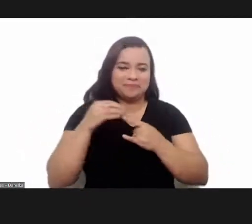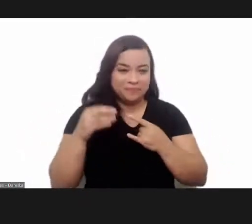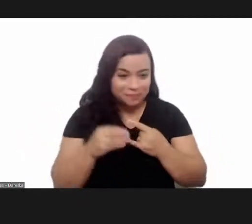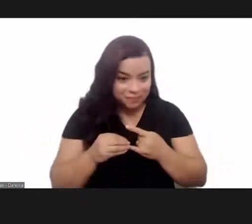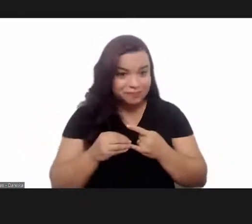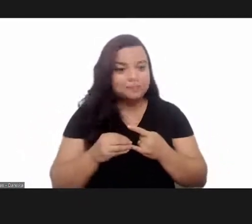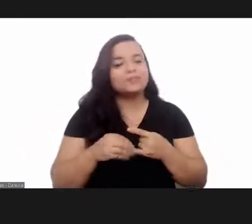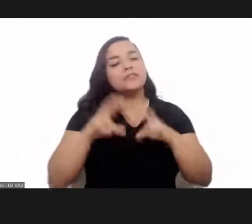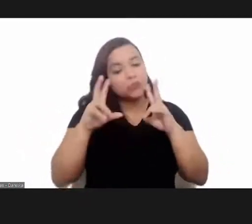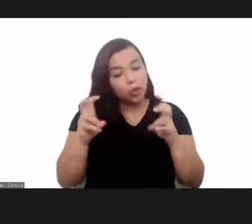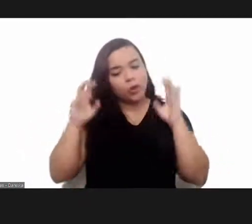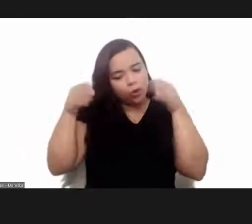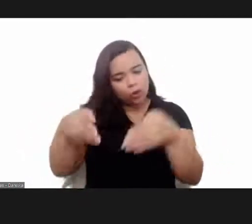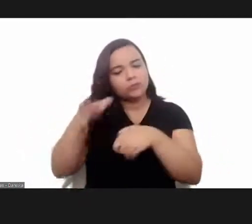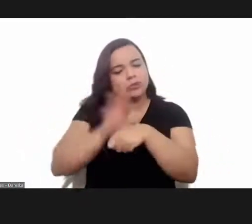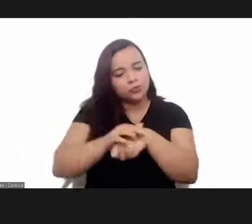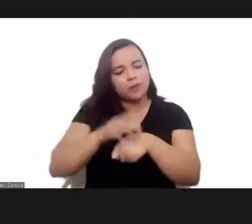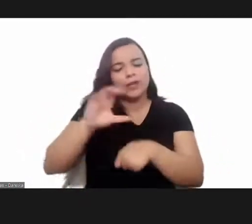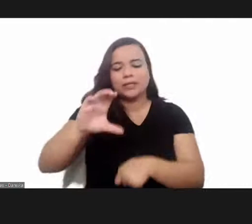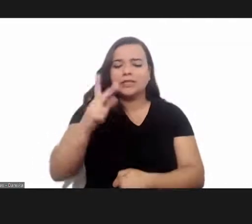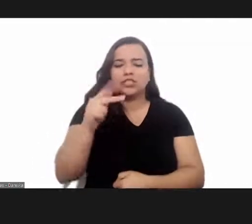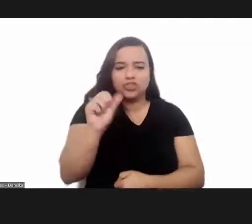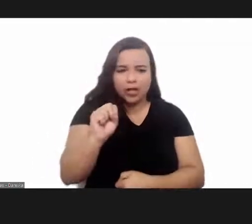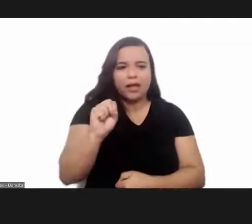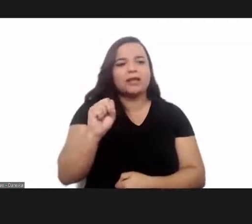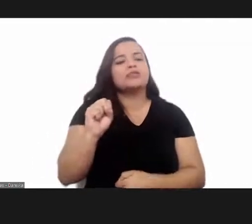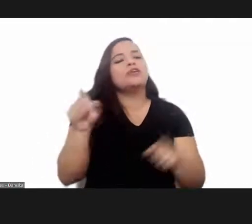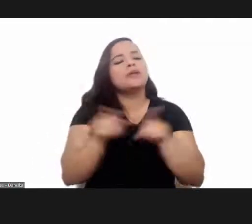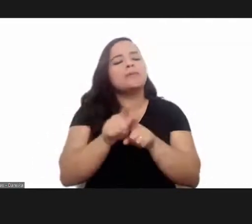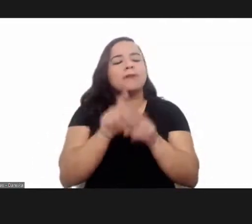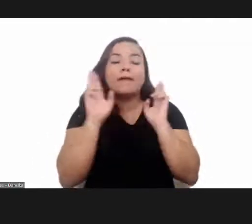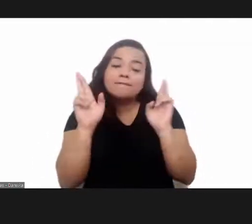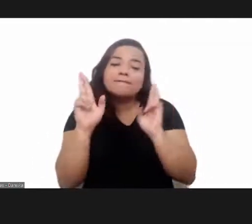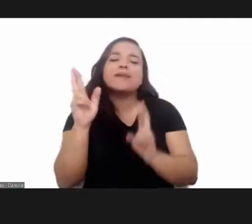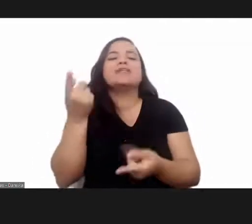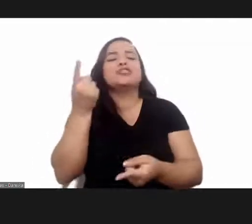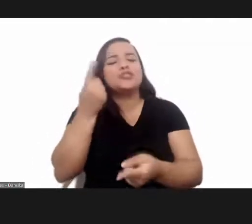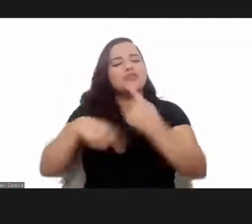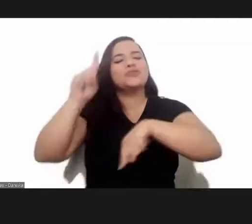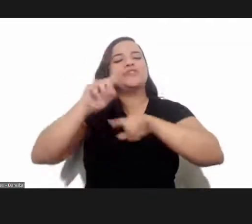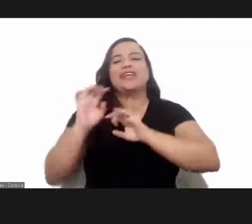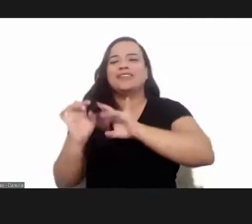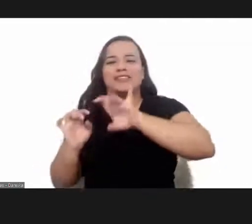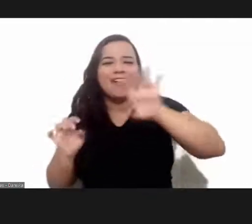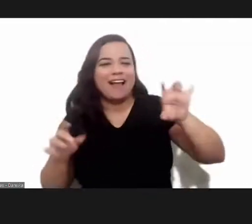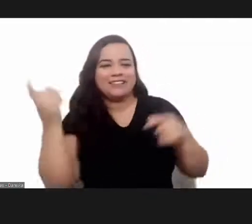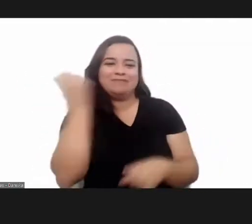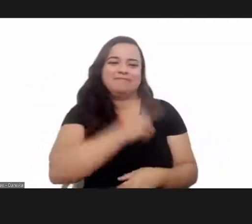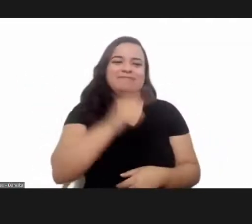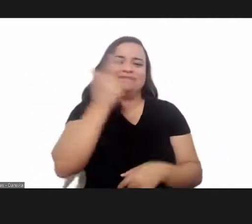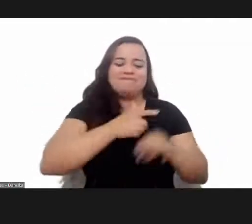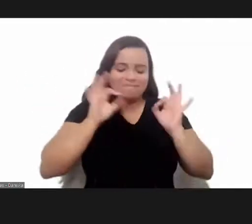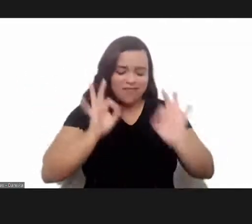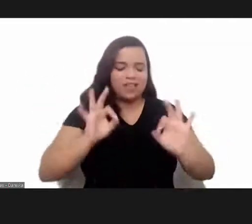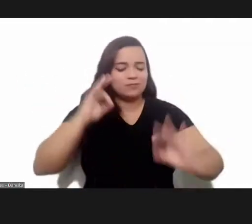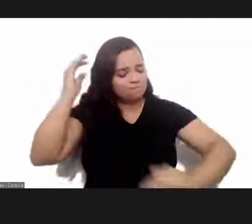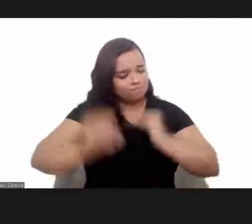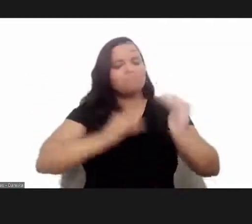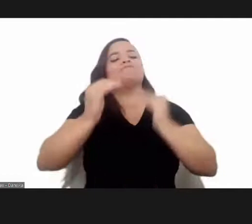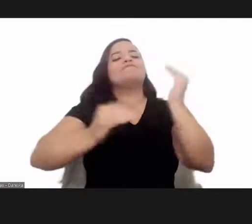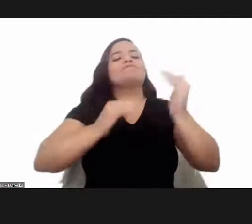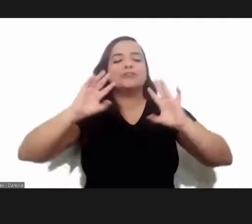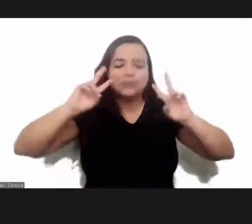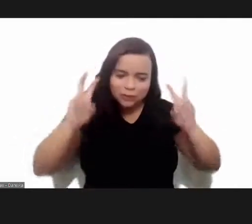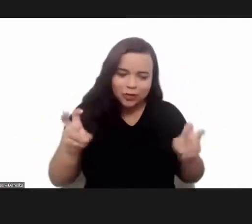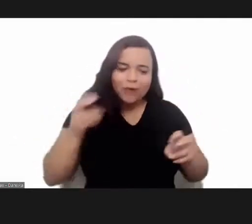and in Chagas disease. And I wish you all a successful meeting and a wonderful day and that we truly be able to make